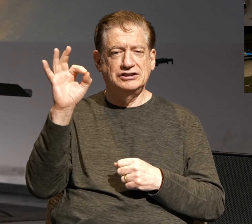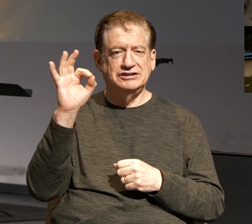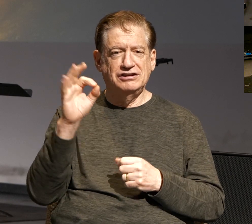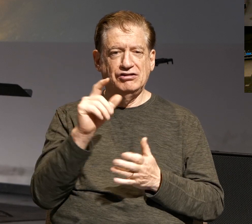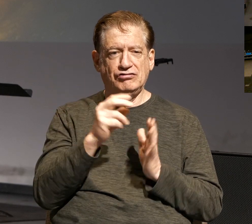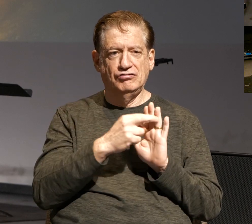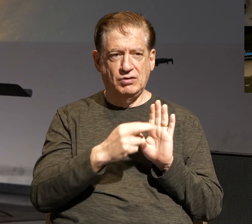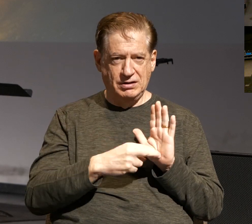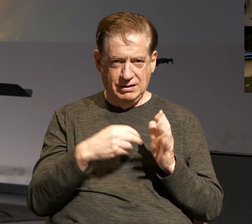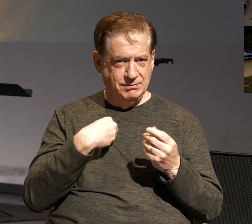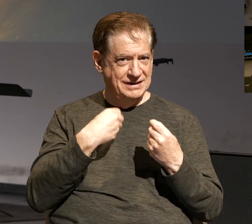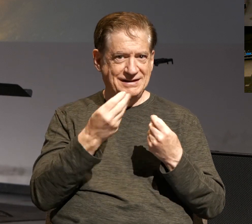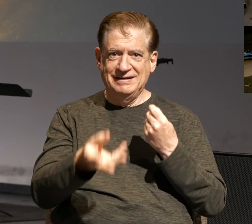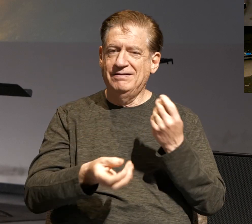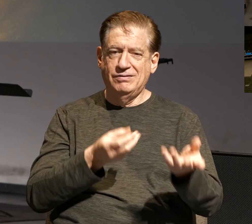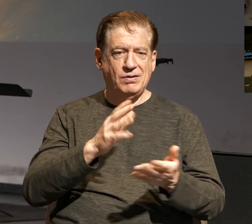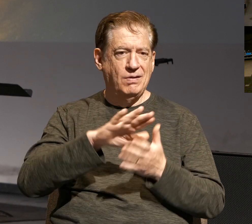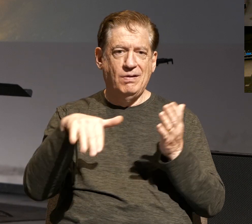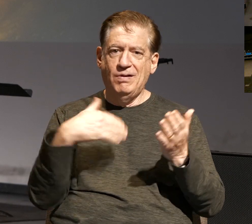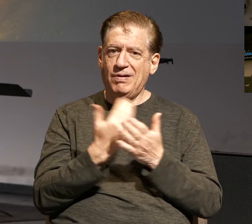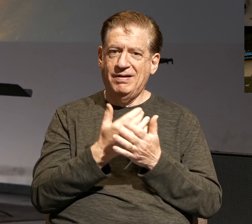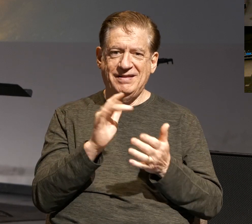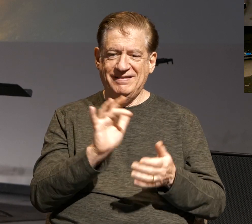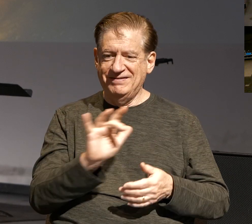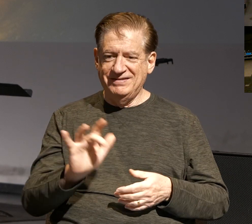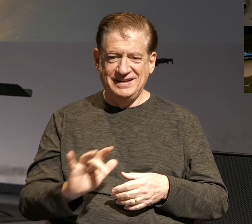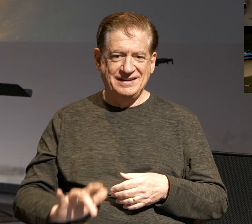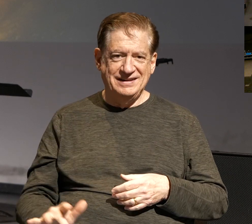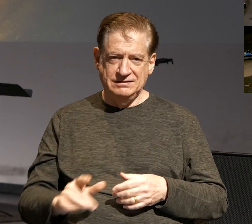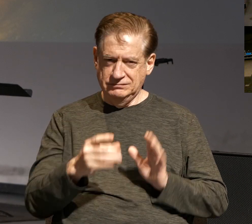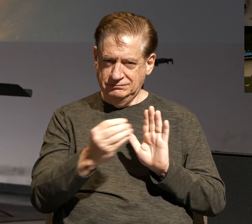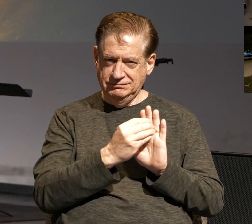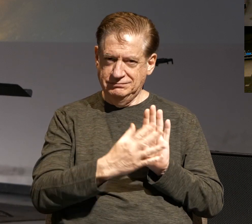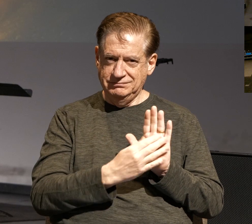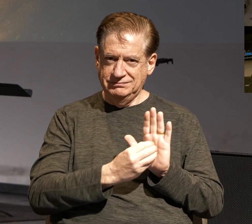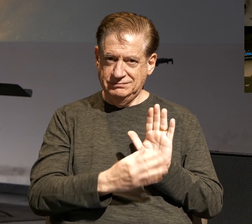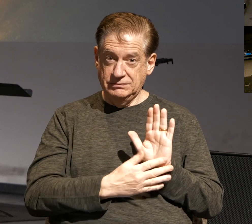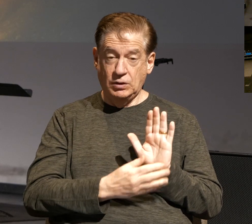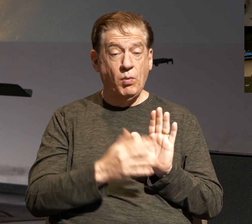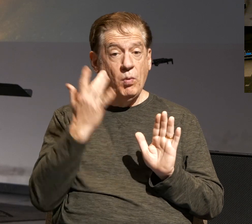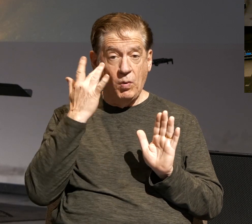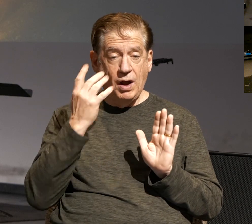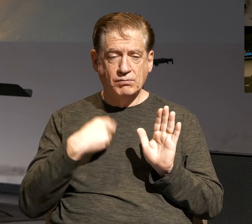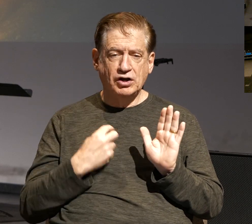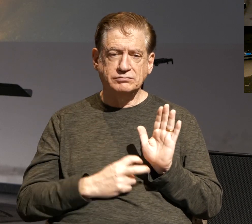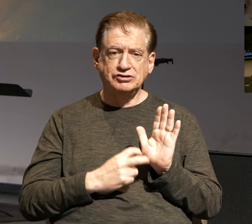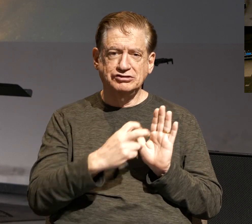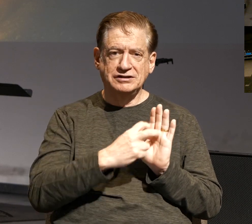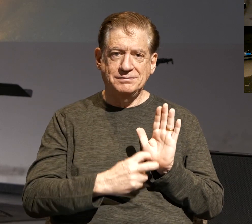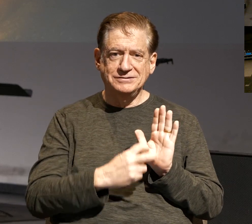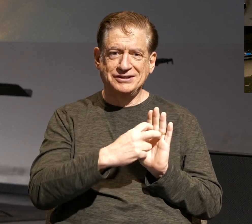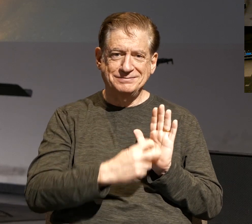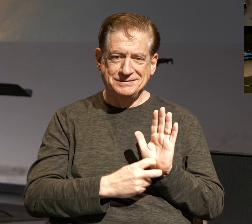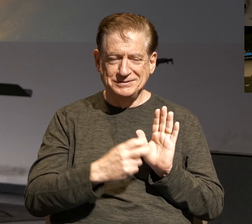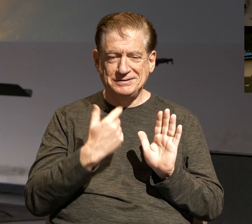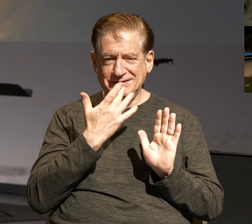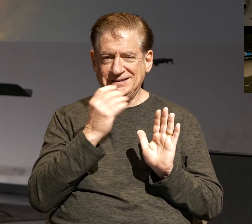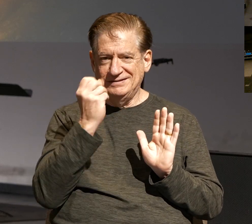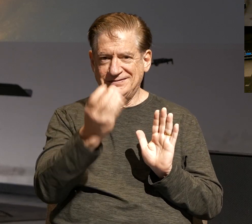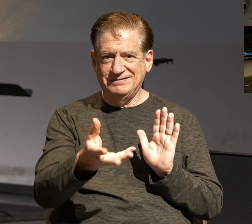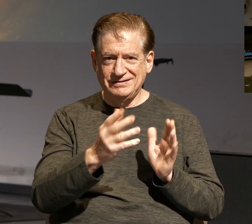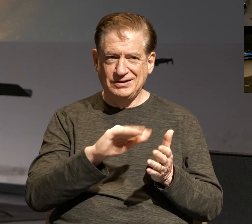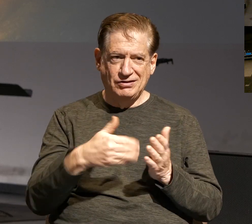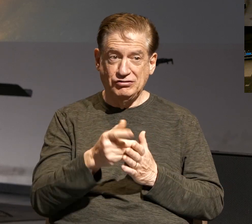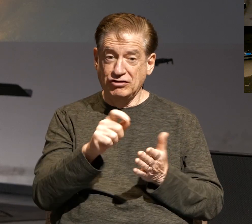all the fill in the blanks at once. You can get it all written down because I'm going to bounce around a little bit, and in case we're writing and looking and